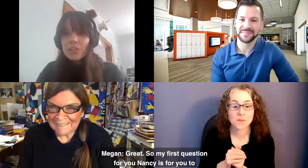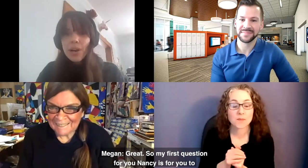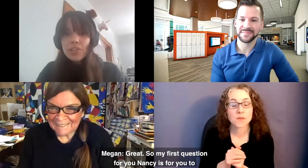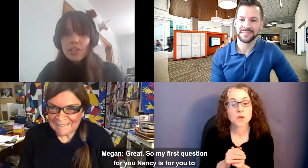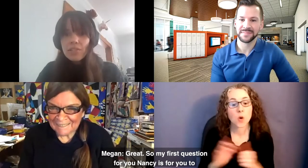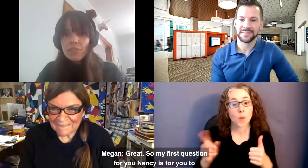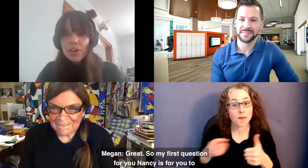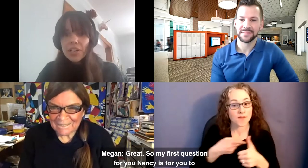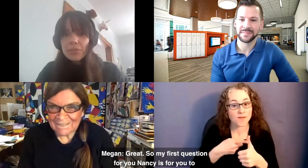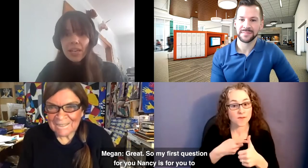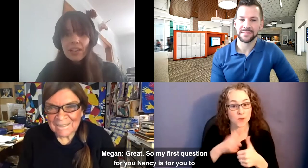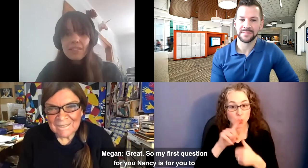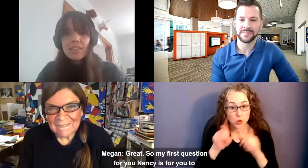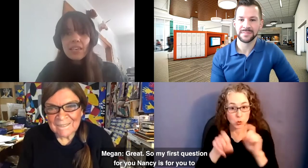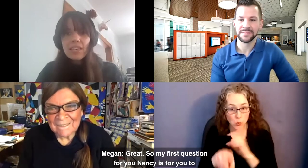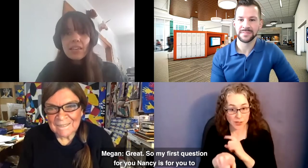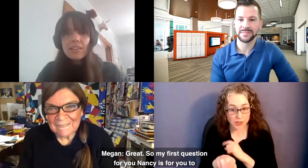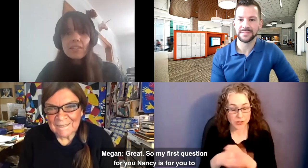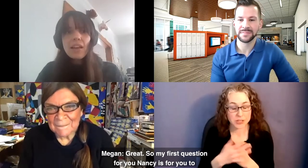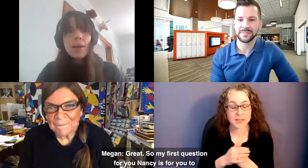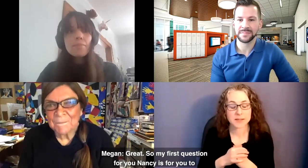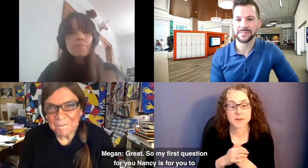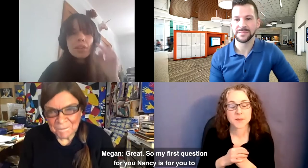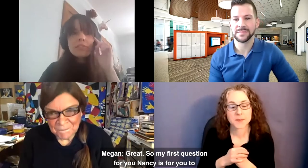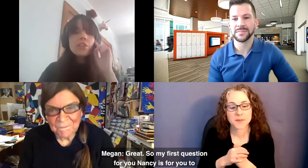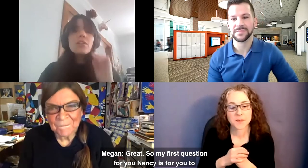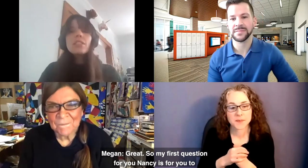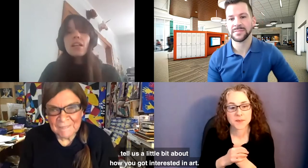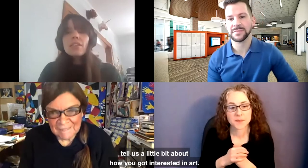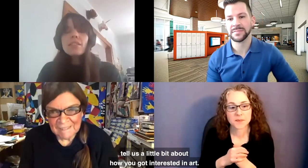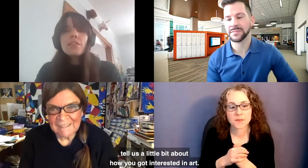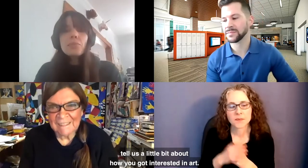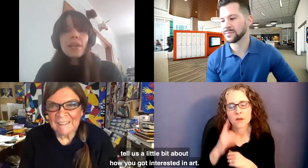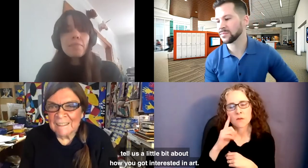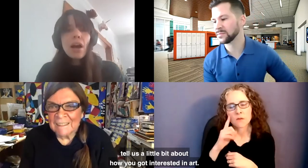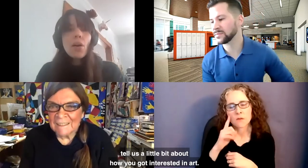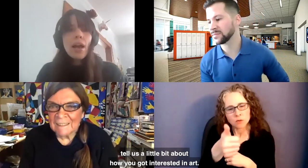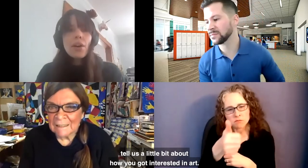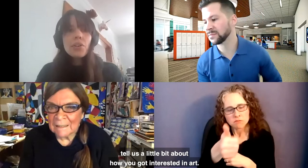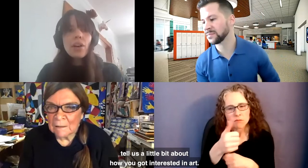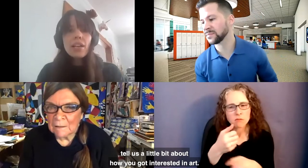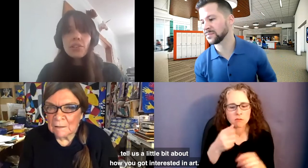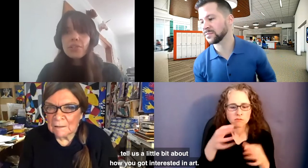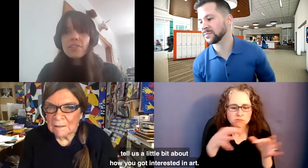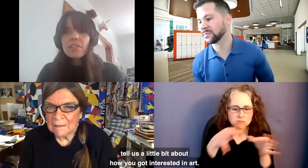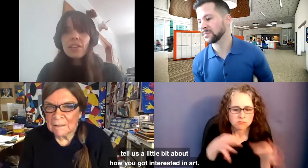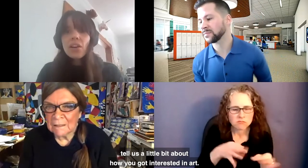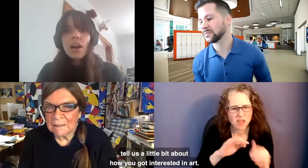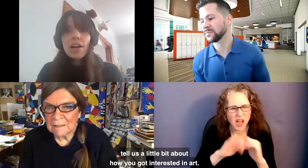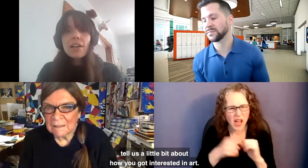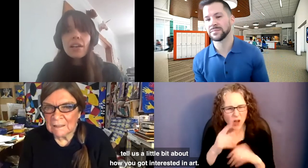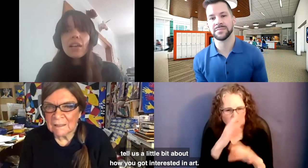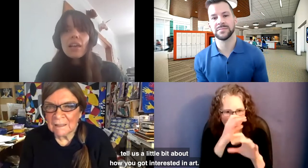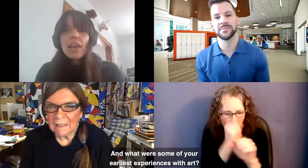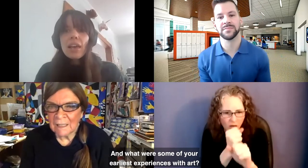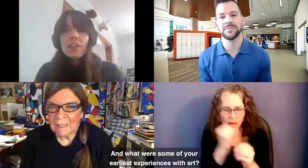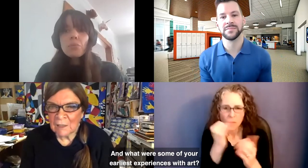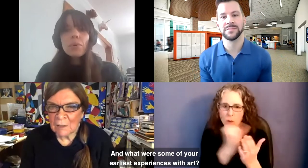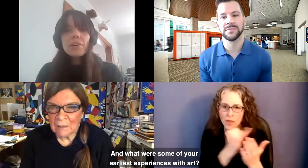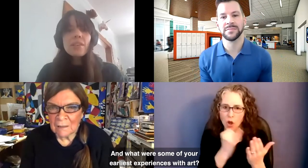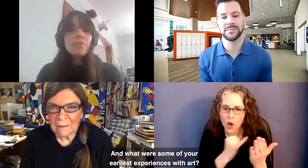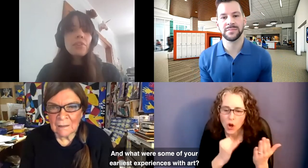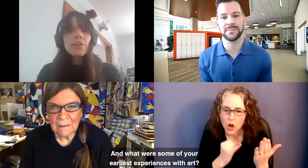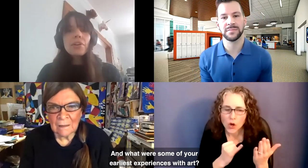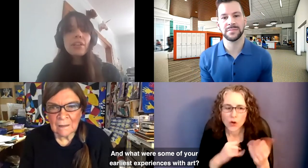first question for you, Nancy, is for you to tell us a little bit about how you got interested in art and